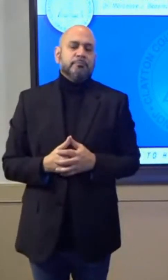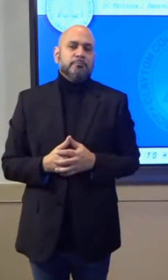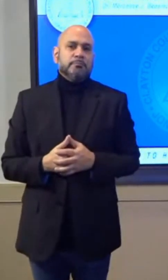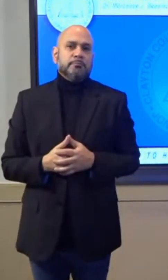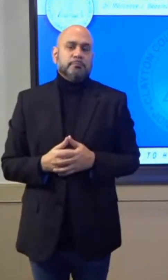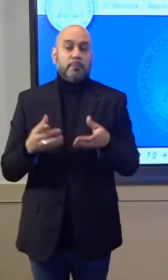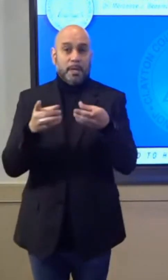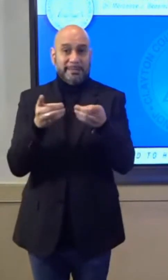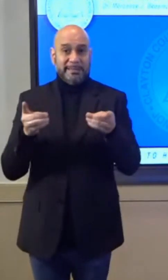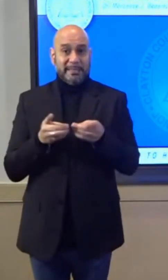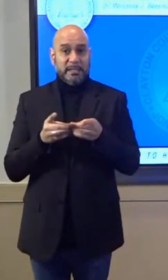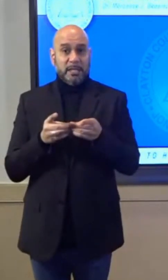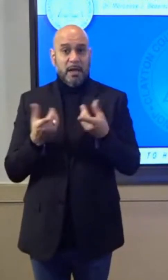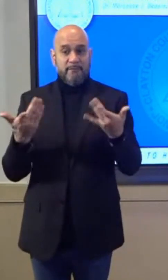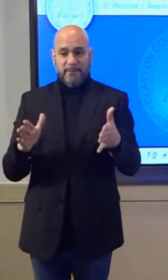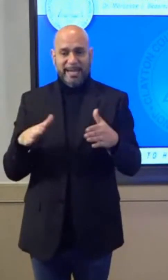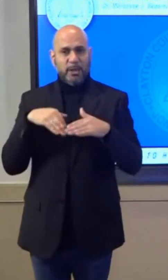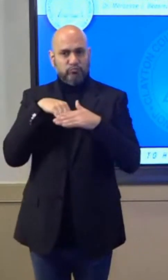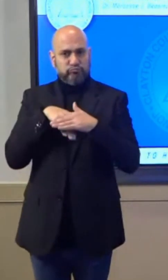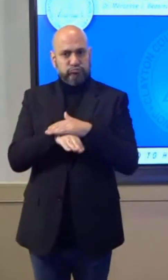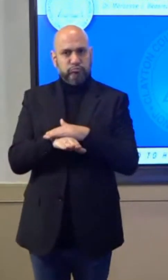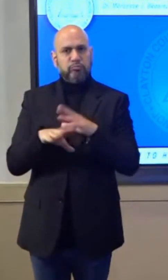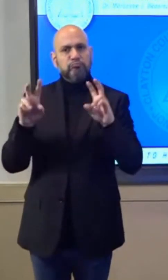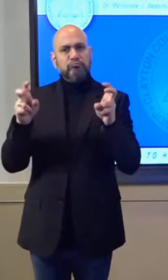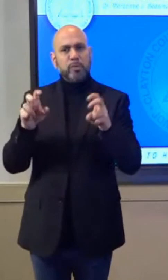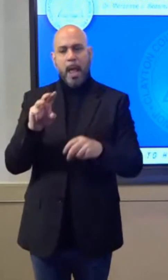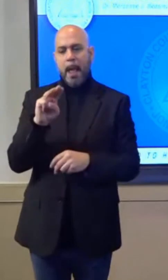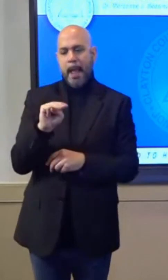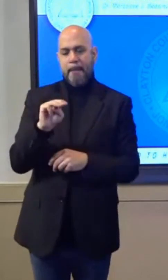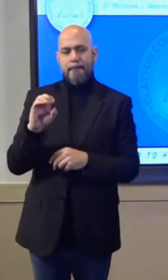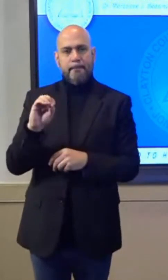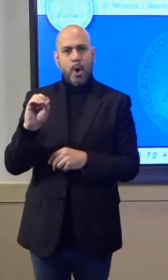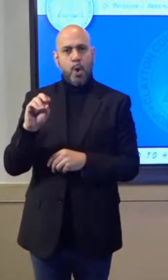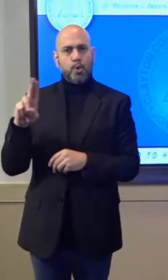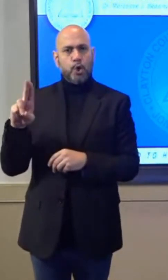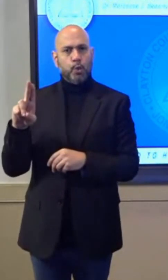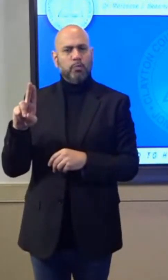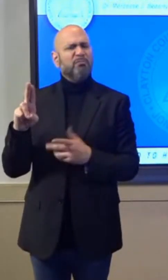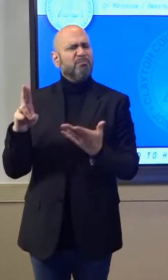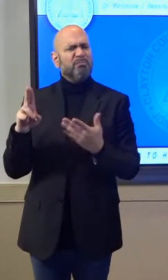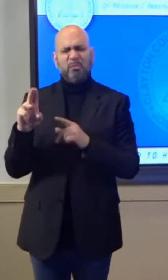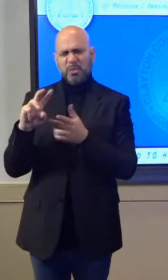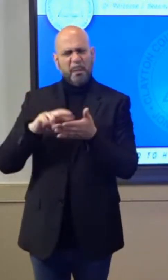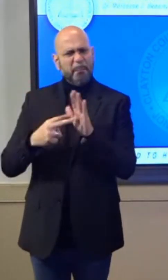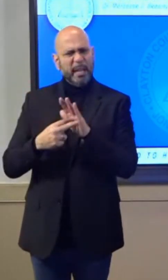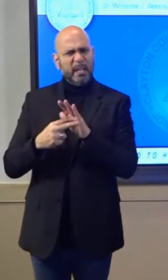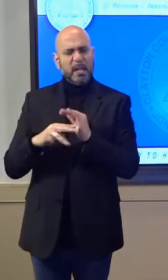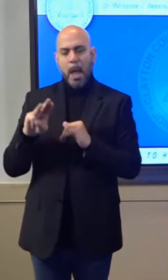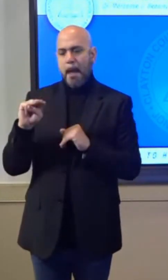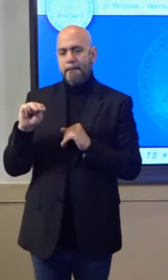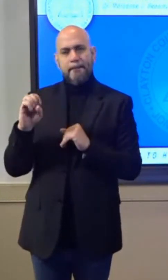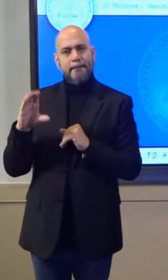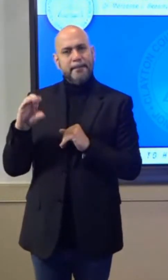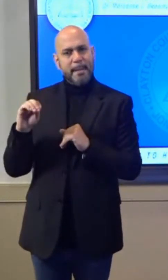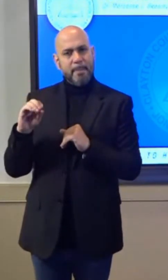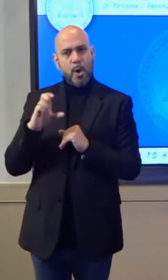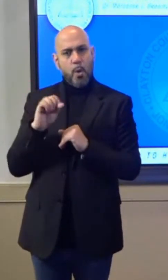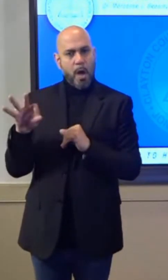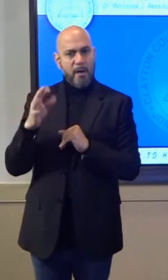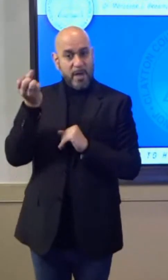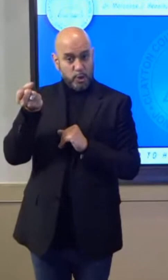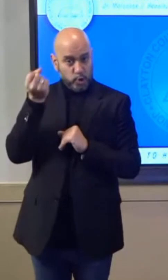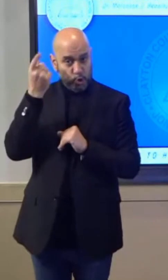district has entered into an MOU, we call that a memorandum of understanding with the Clayton County Fire and Emergency